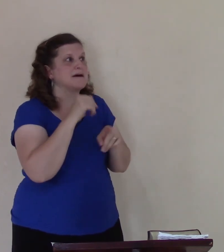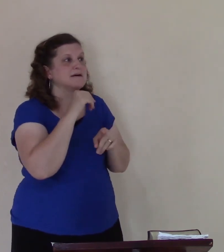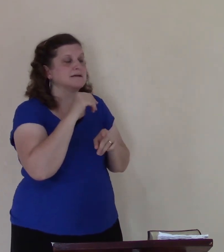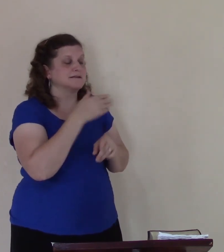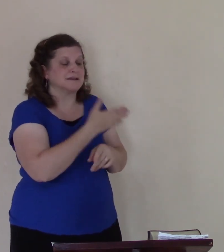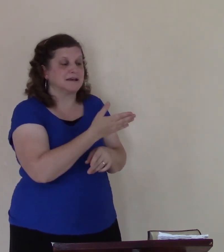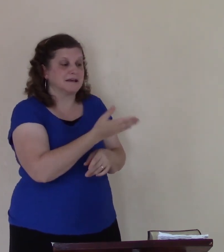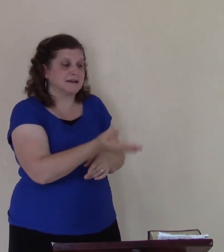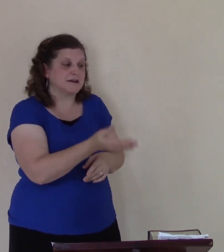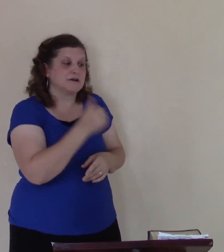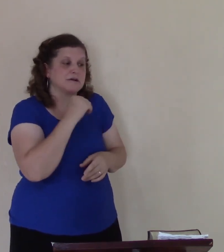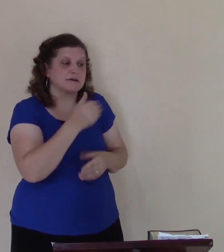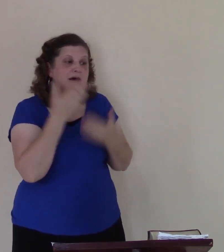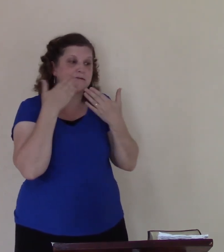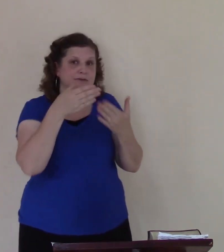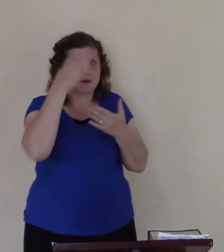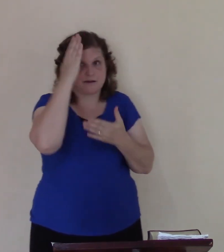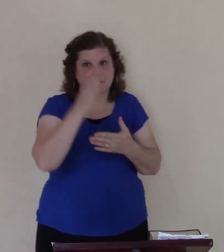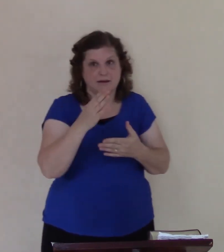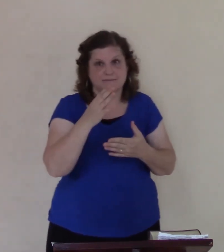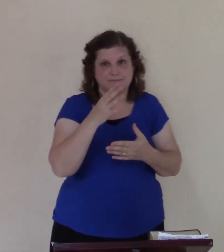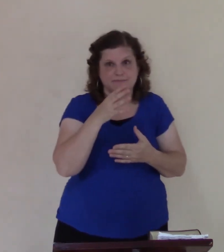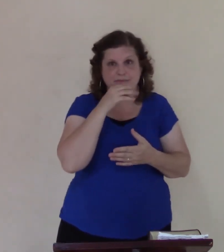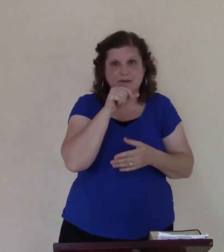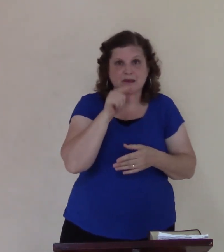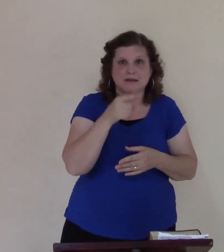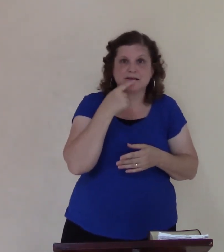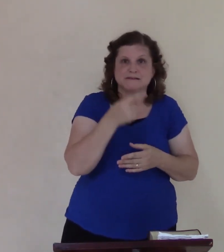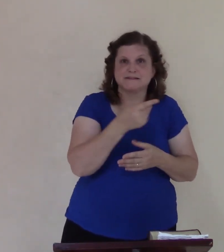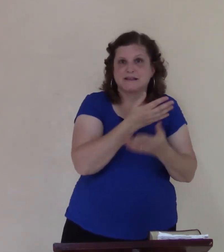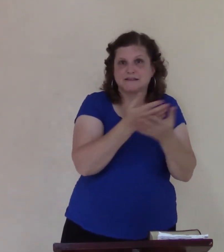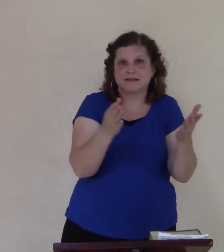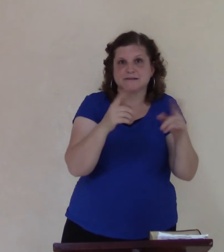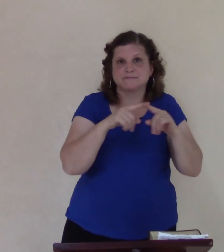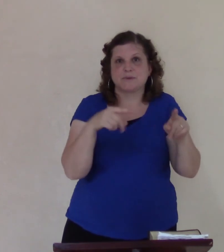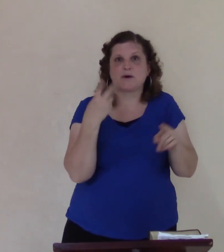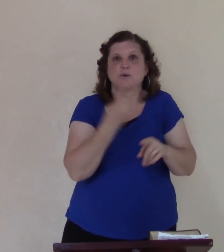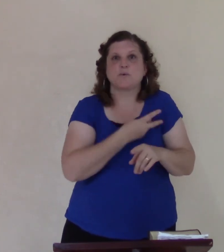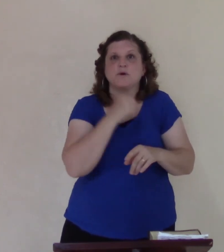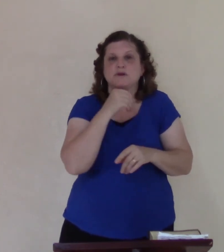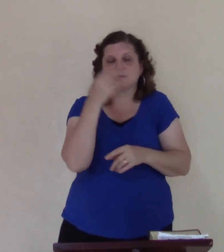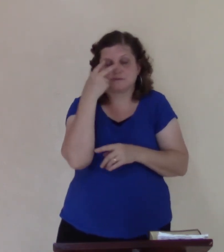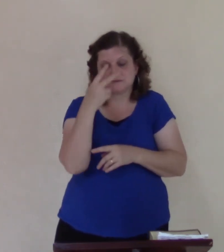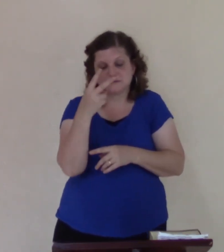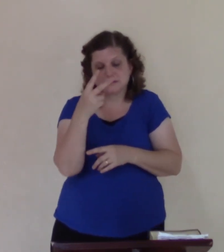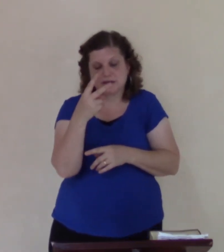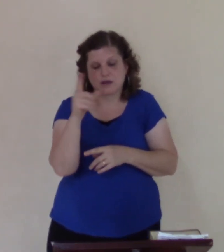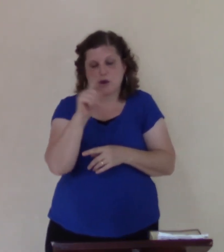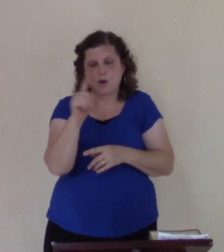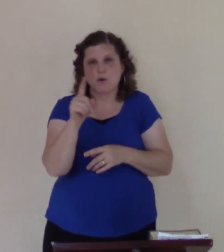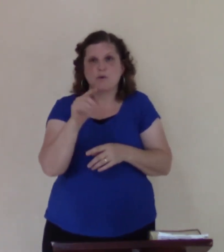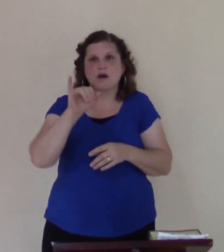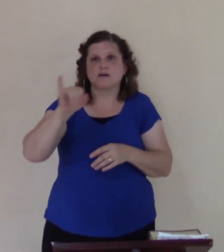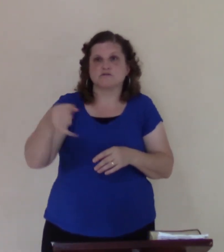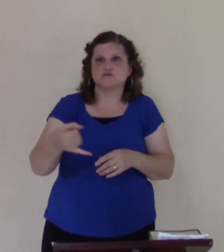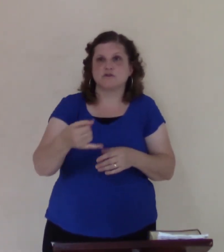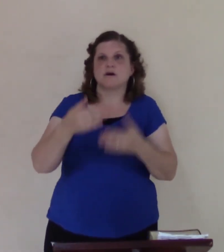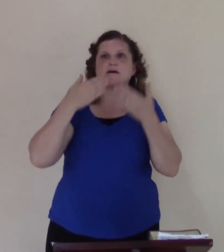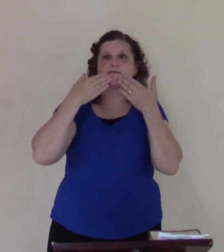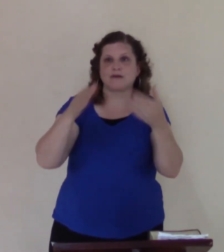mean he said these things but we don't see what John said and our actions speak